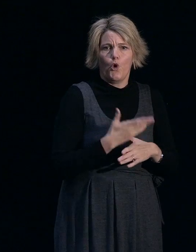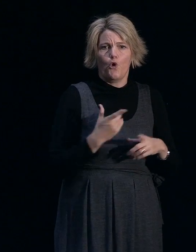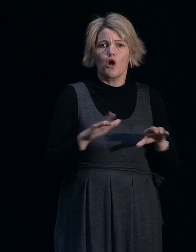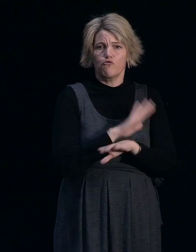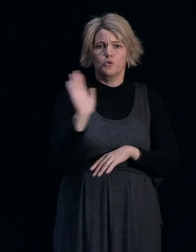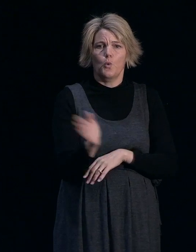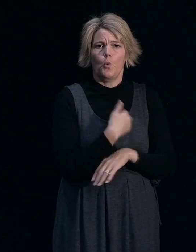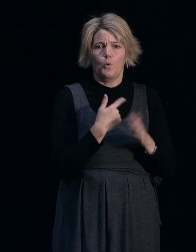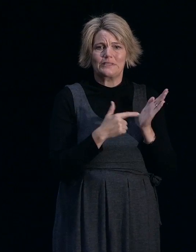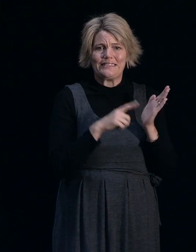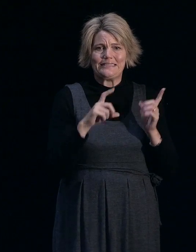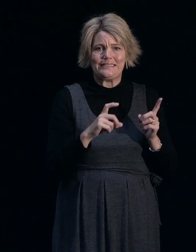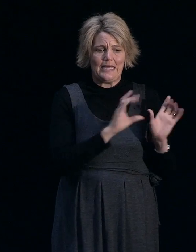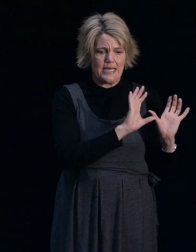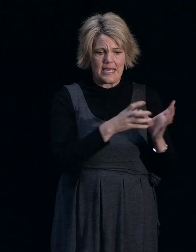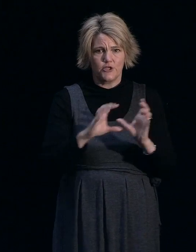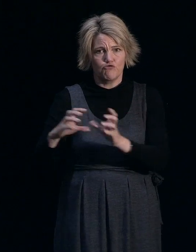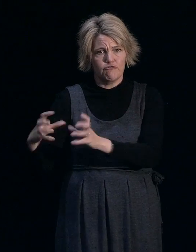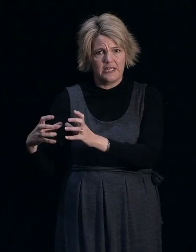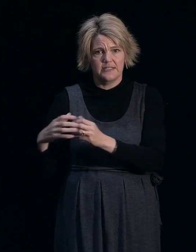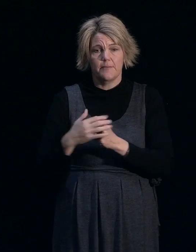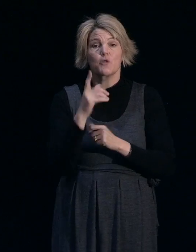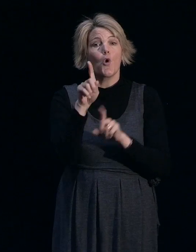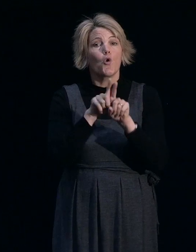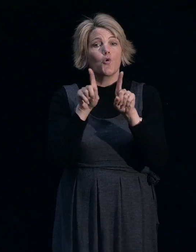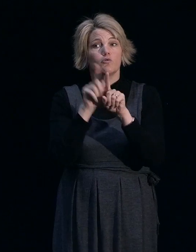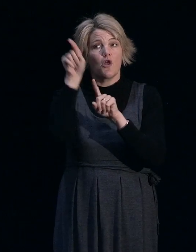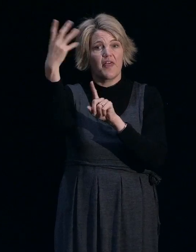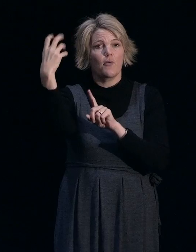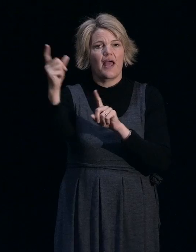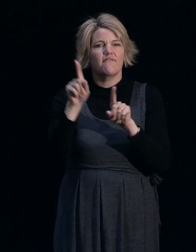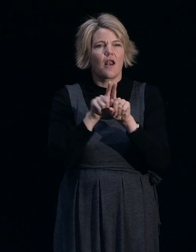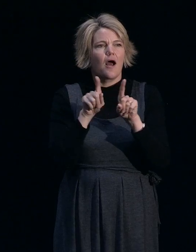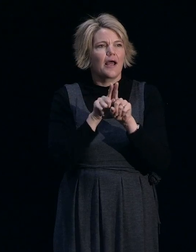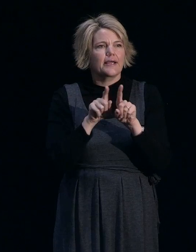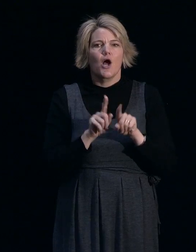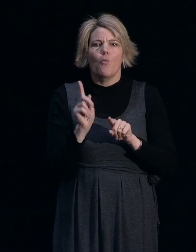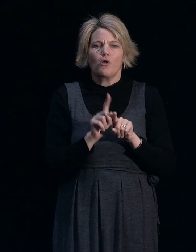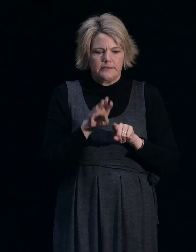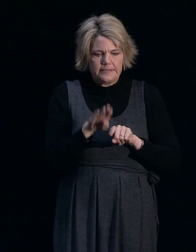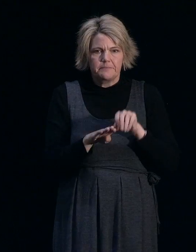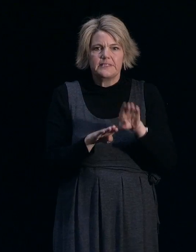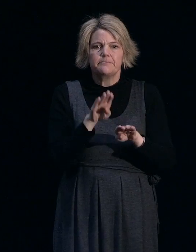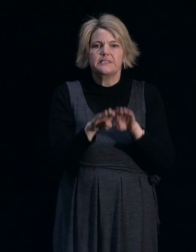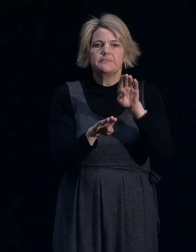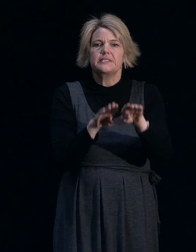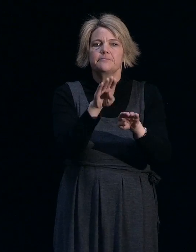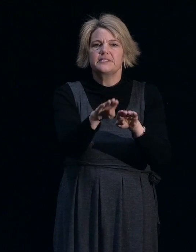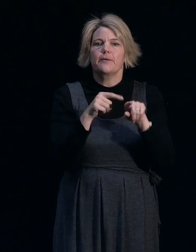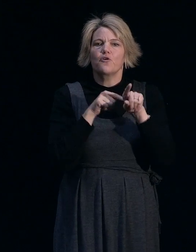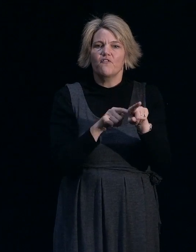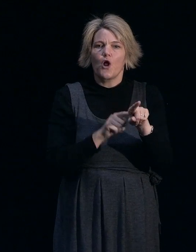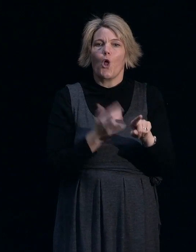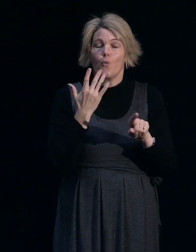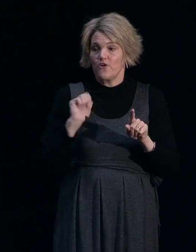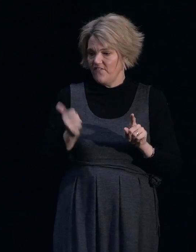we've also just published, you'll see it on the stand, a very simplified version of the steps to go through once you've confirmed